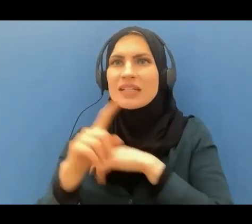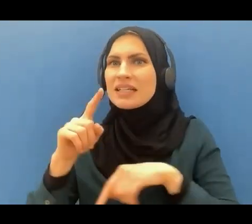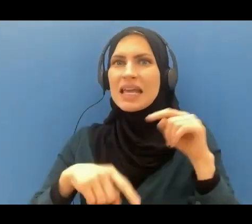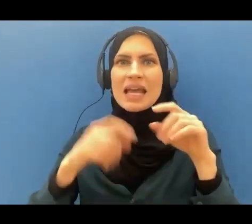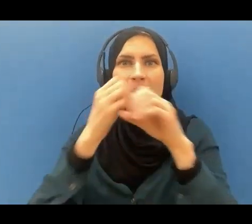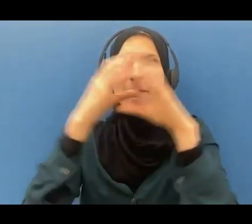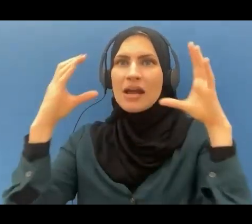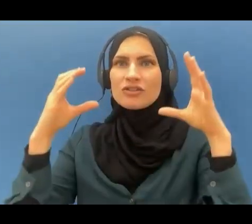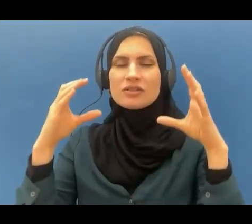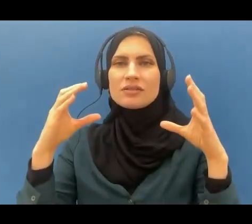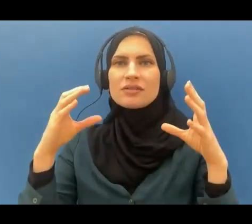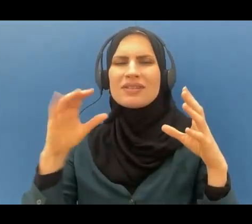of condemnation